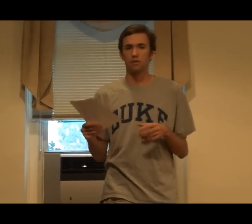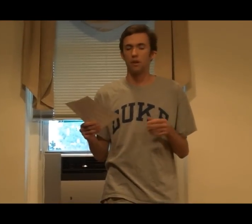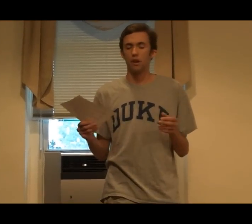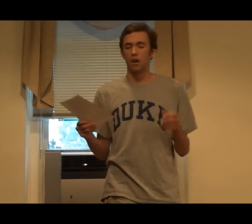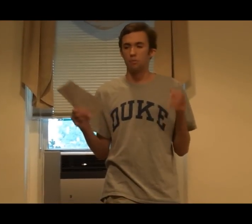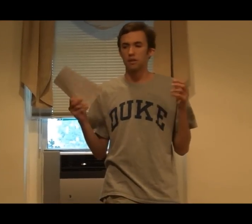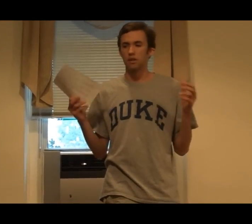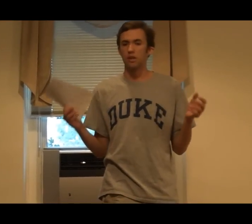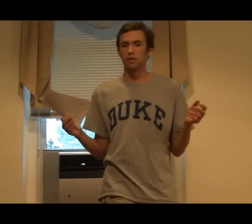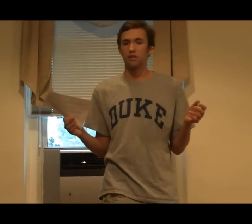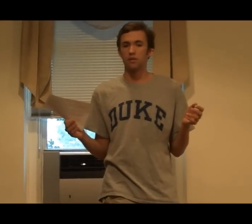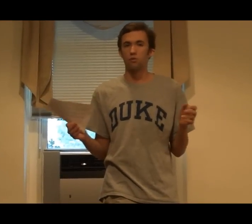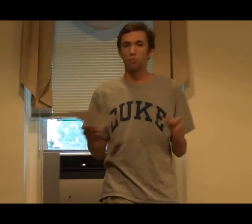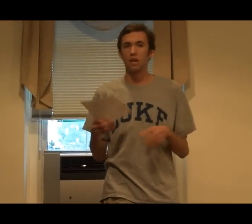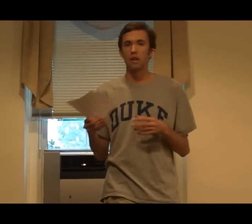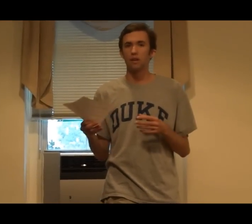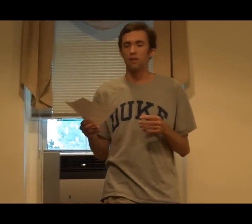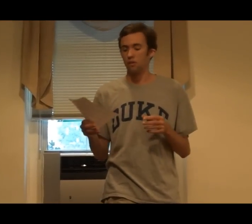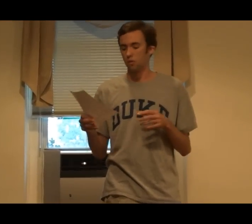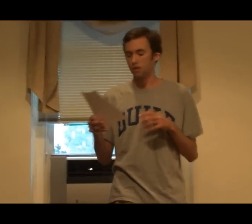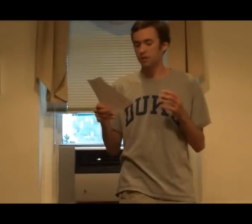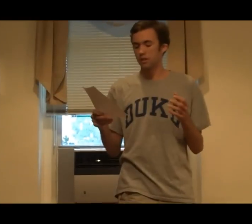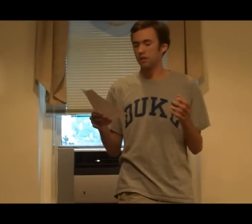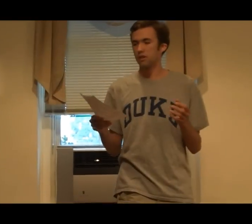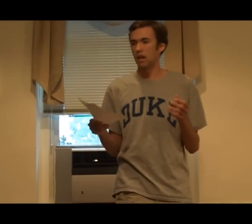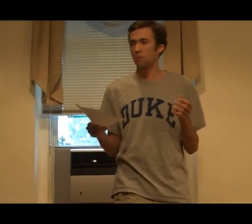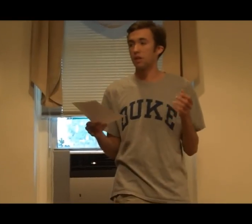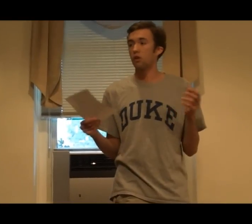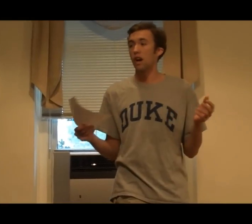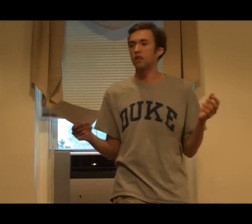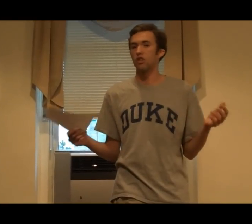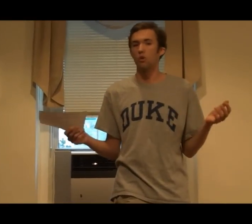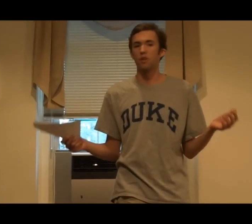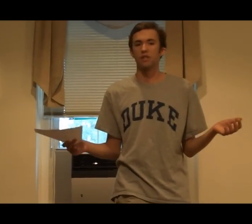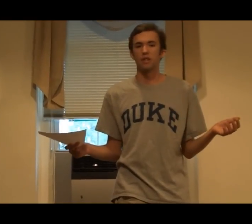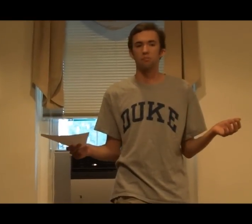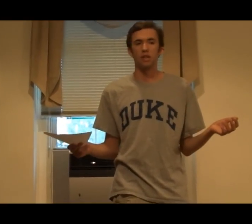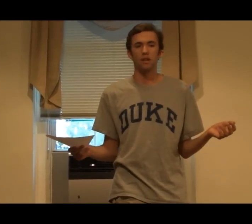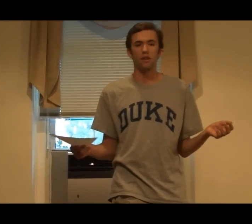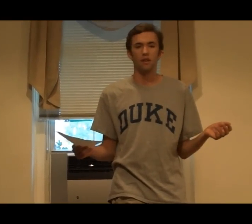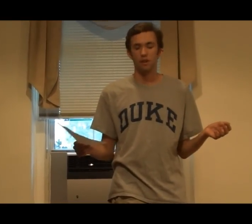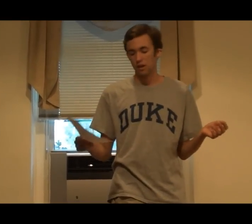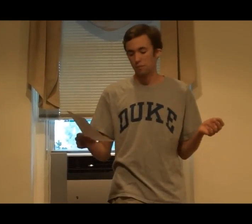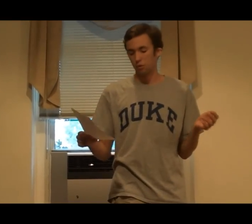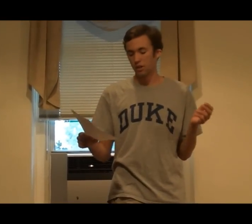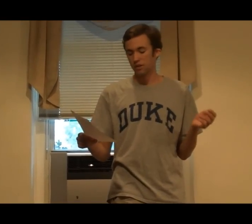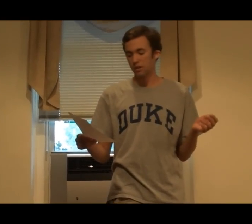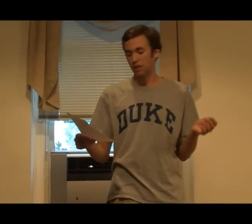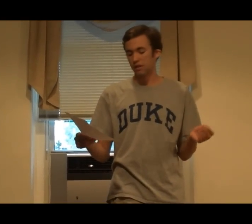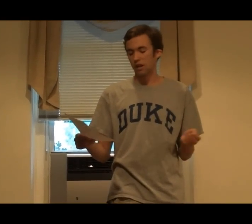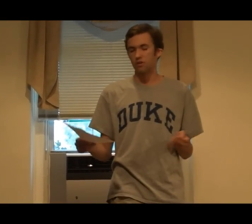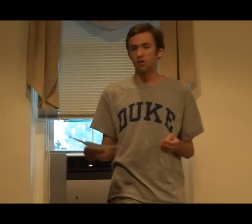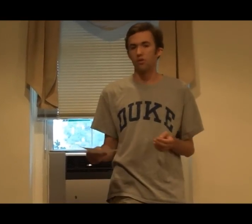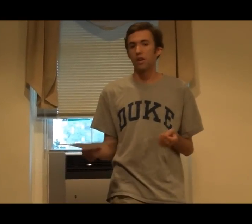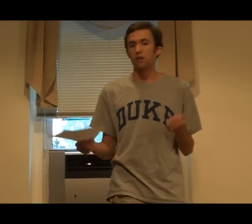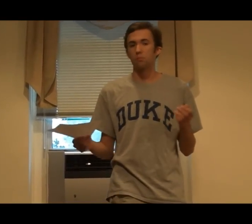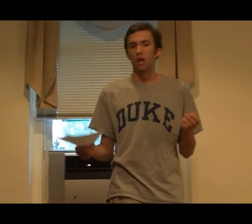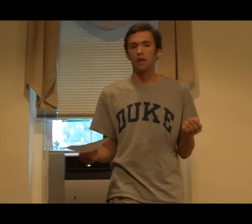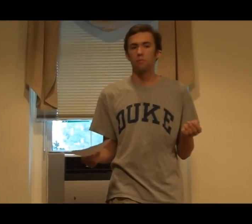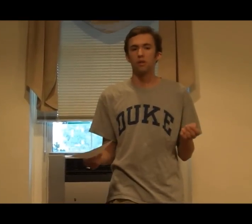are basically repeating, well, they're just signing, but they don't actually know what the signs mean. But we can see that that's not true. They can apply them to